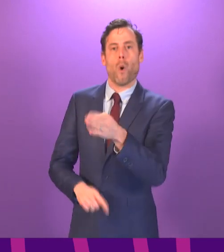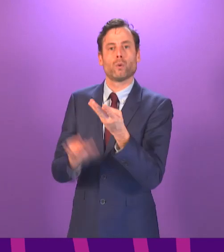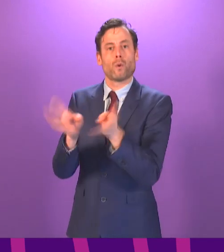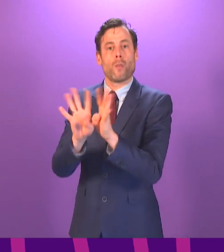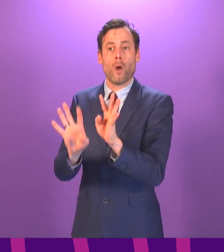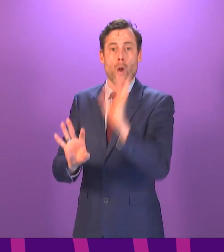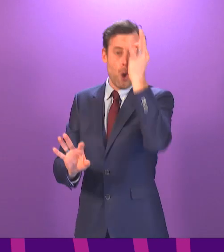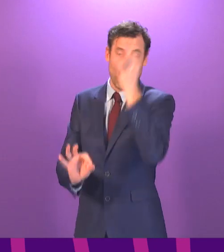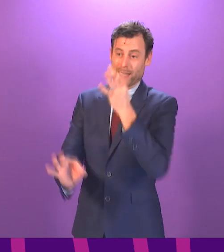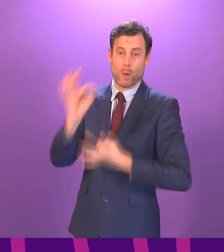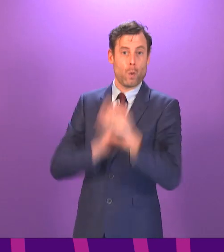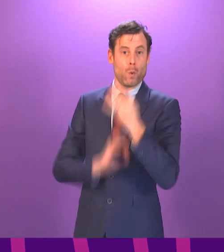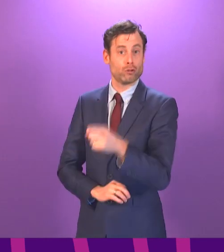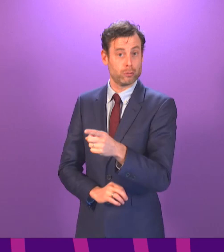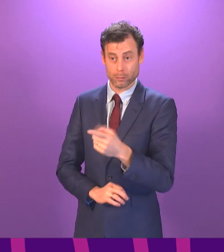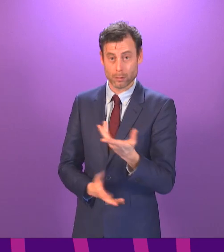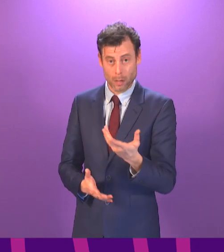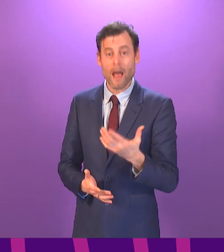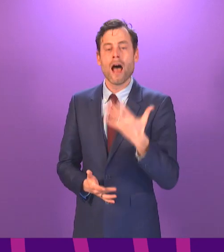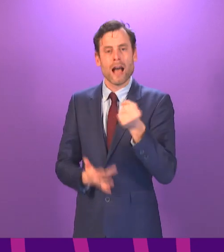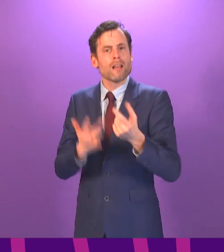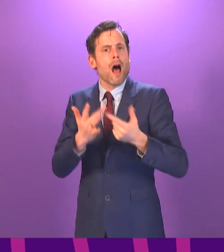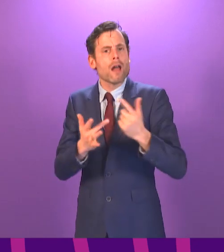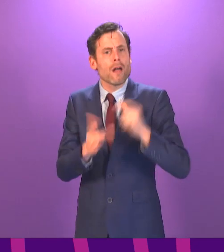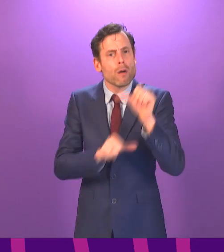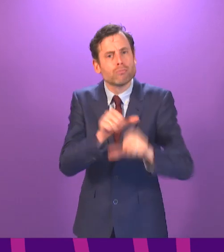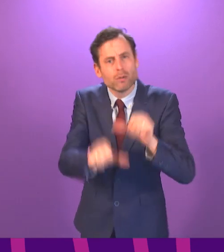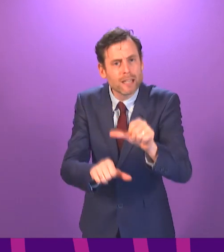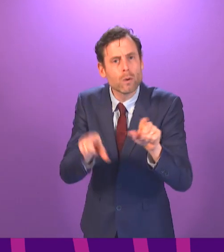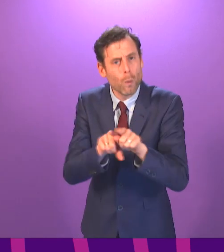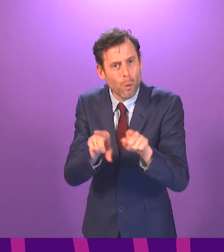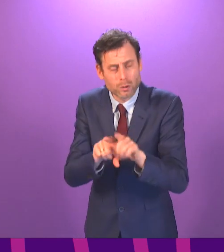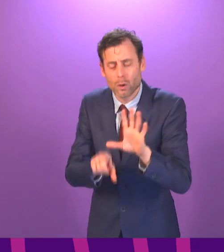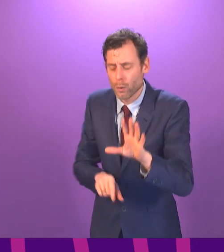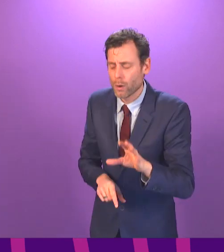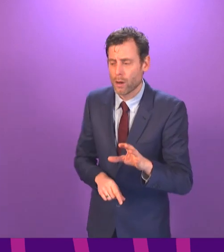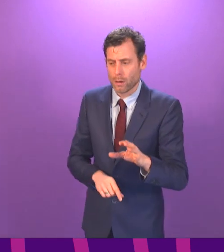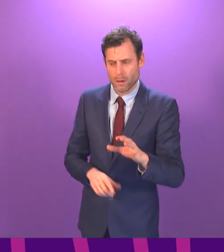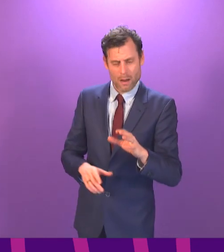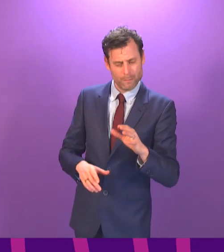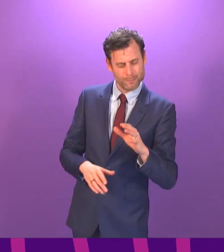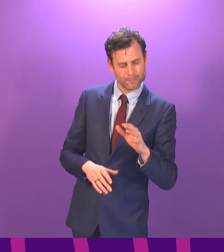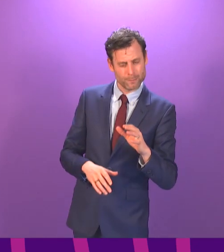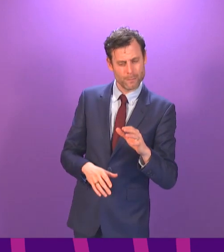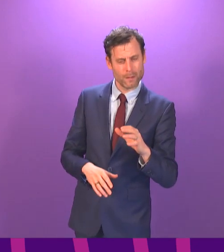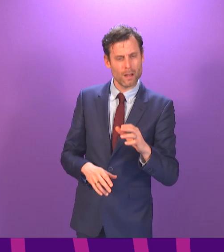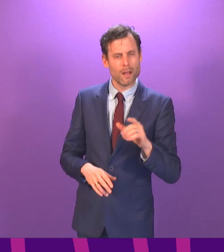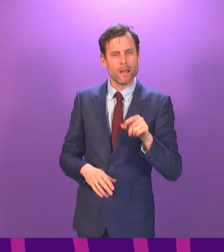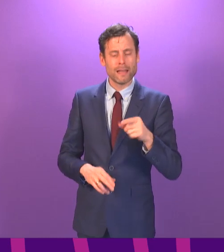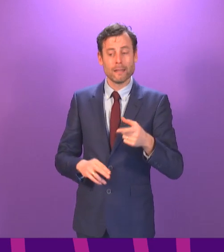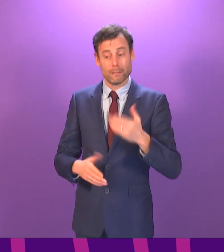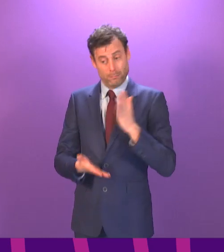up to that. There's also, of course, another process ongoing into whether, or as I would say, not I breached the